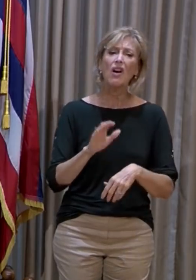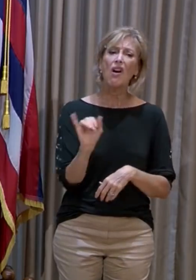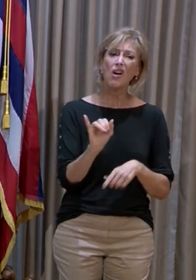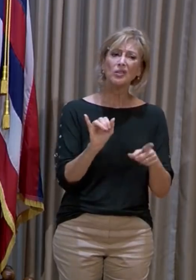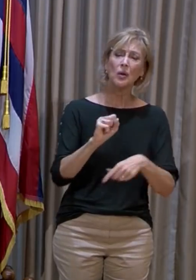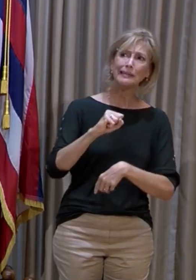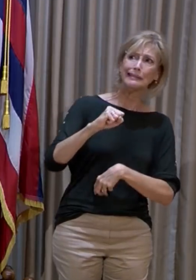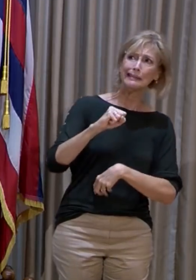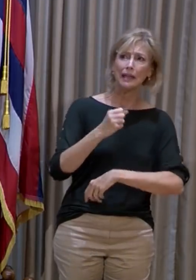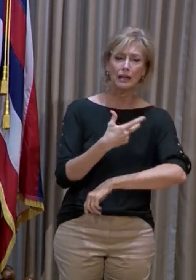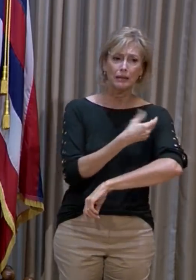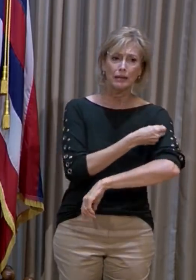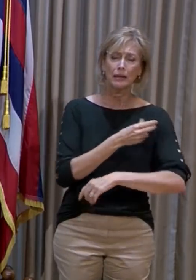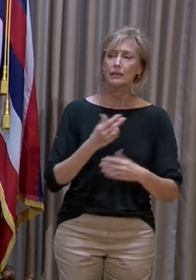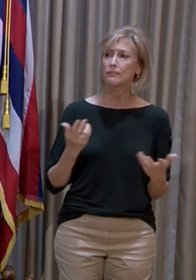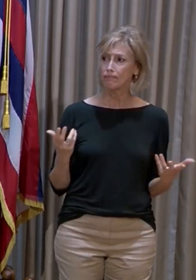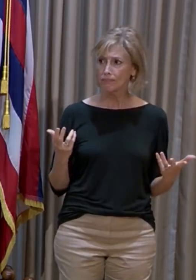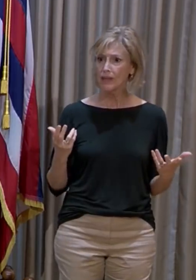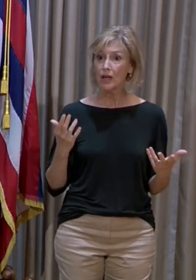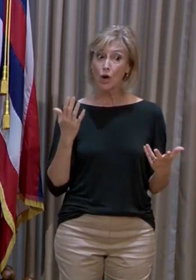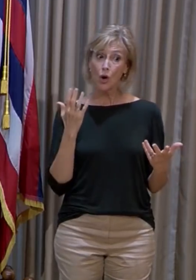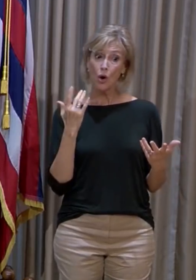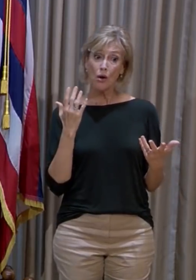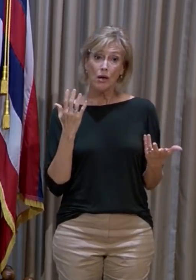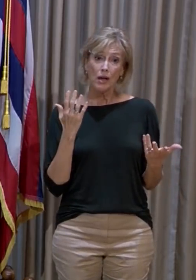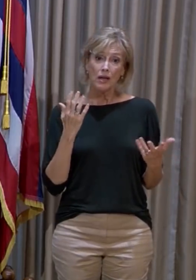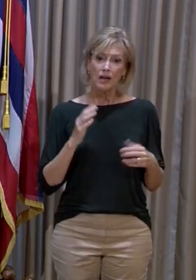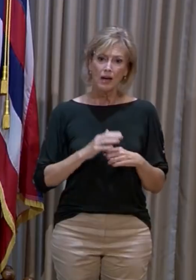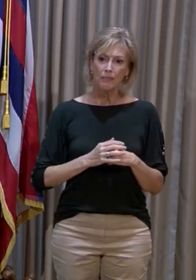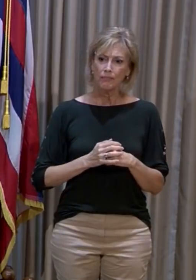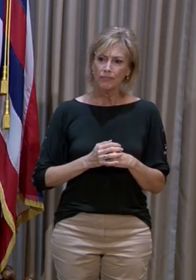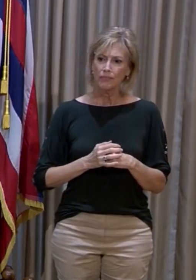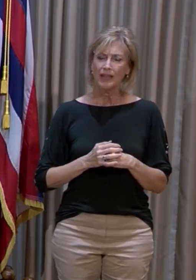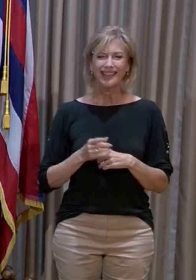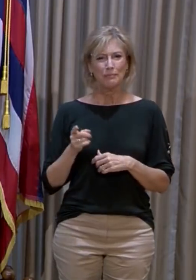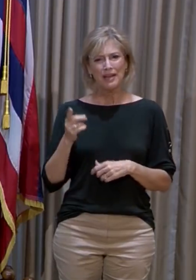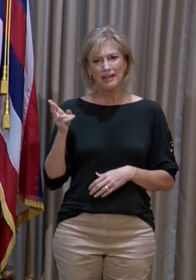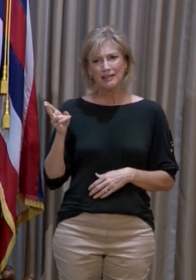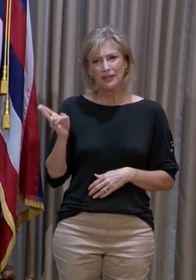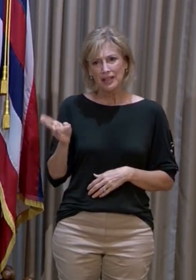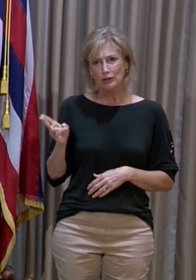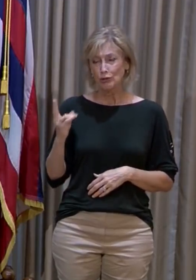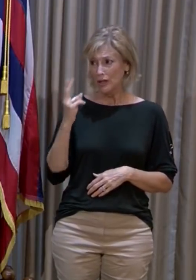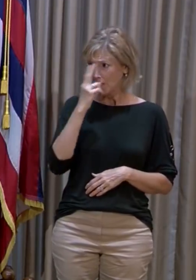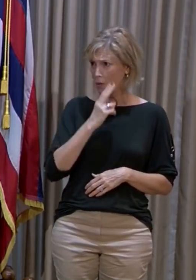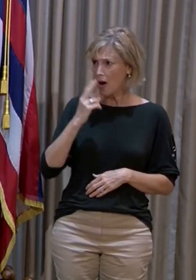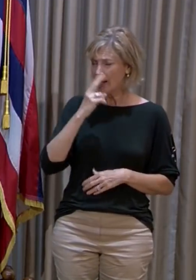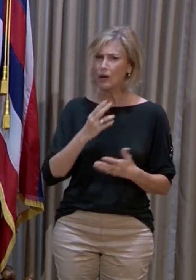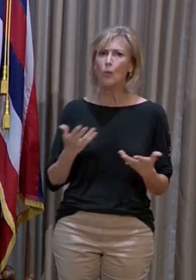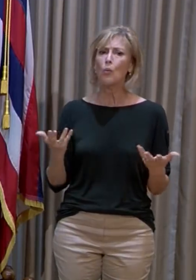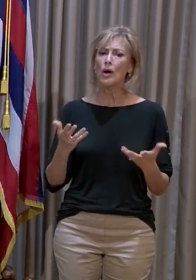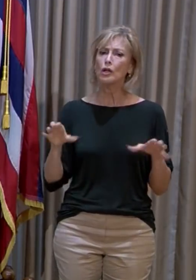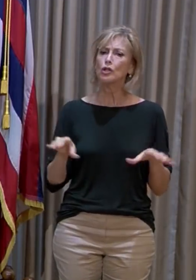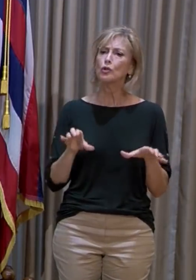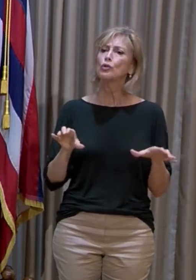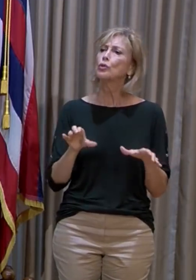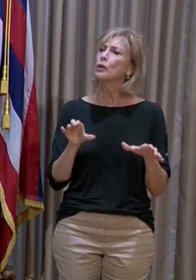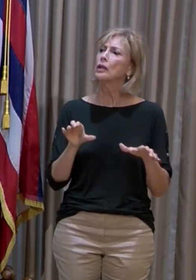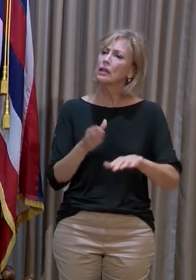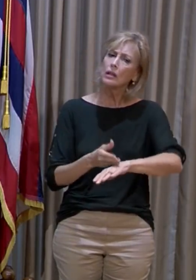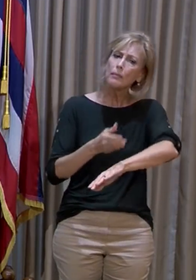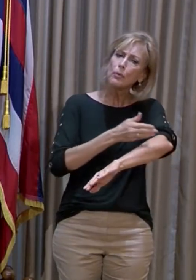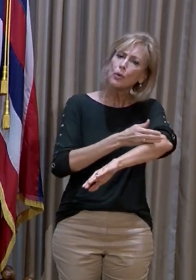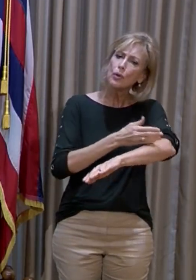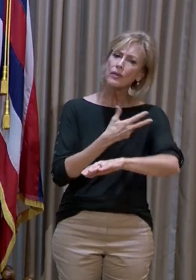And a reason many give is the distress for government and Hawaii's history. What is being done to improve vaccination